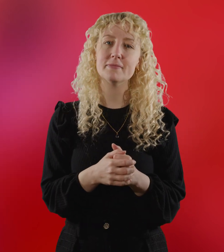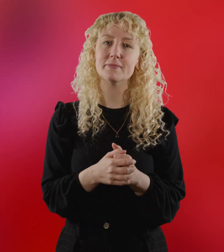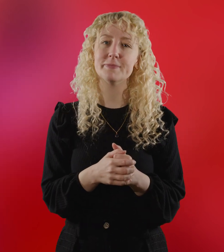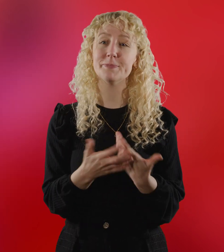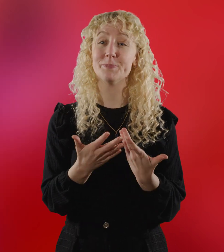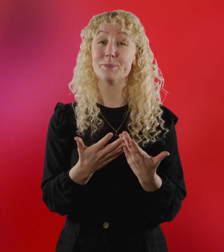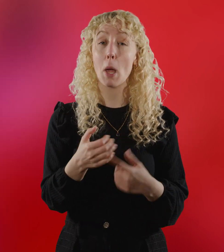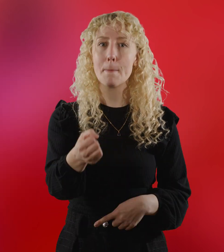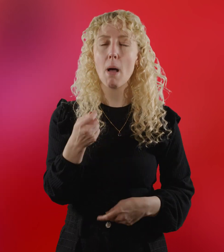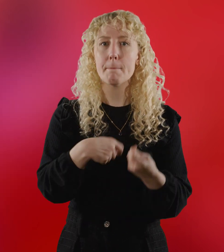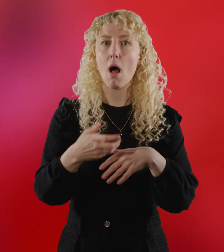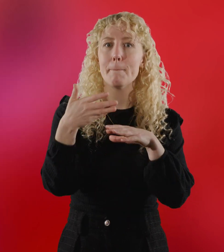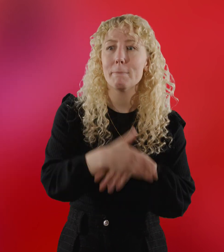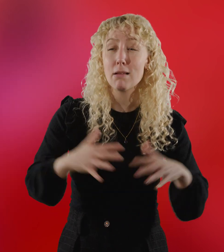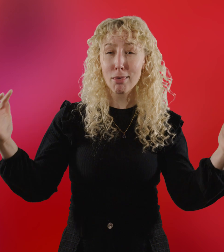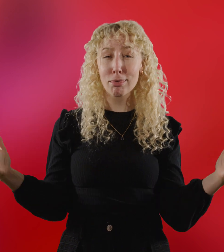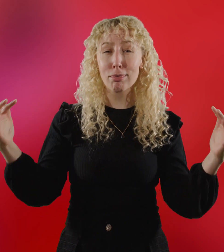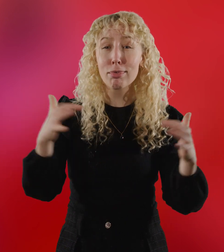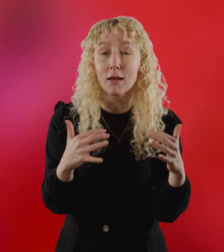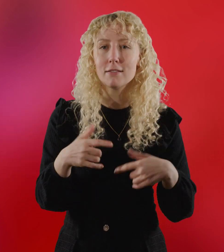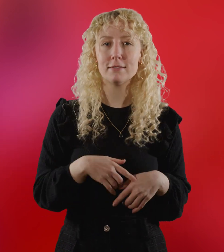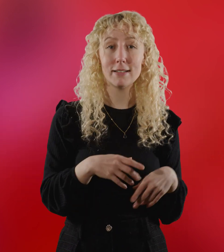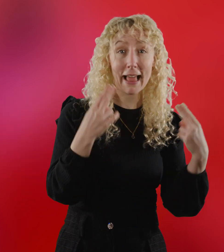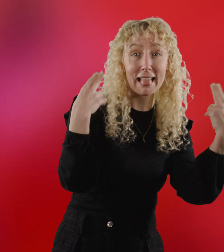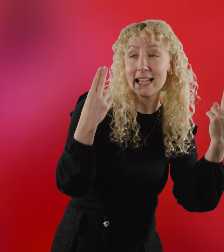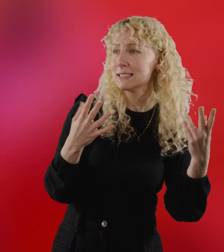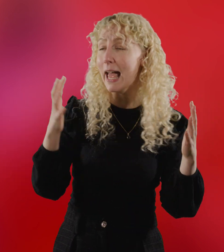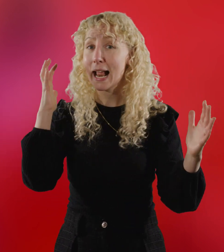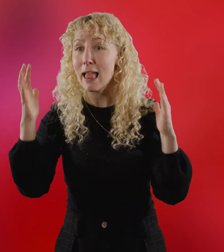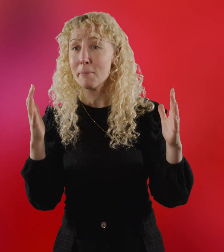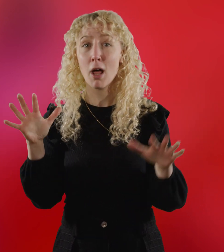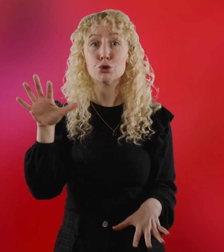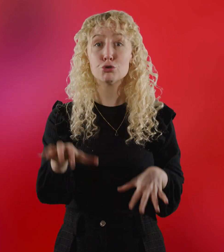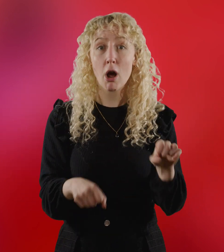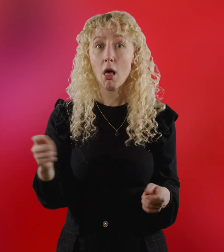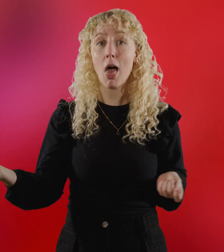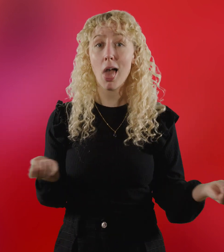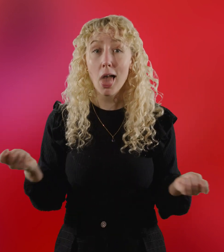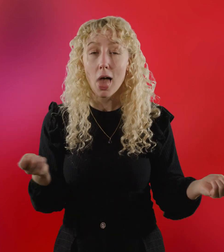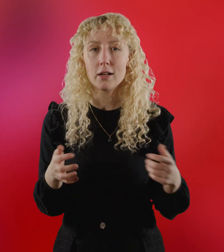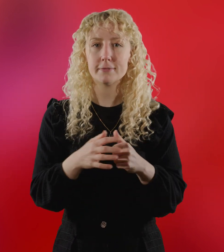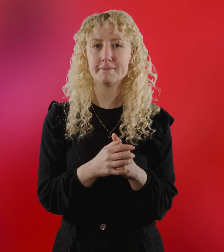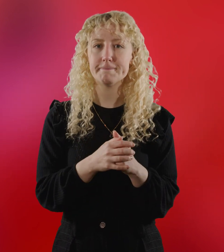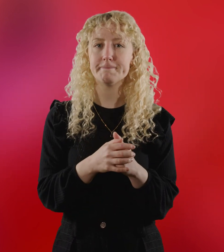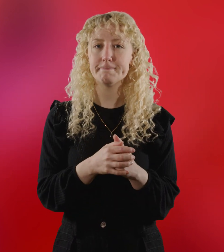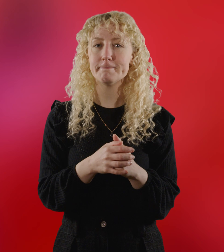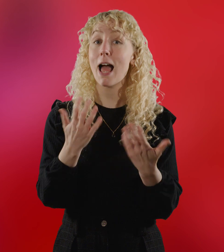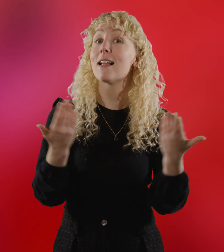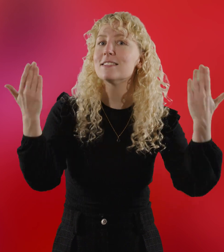Business really picks up. And there is more work than Liz and Clem can handle. Unbeknownst to Liz,